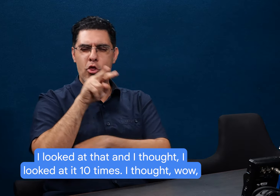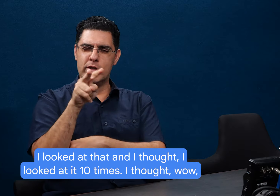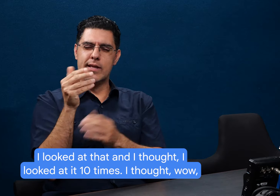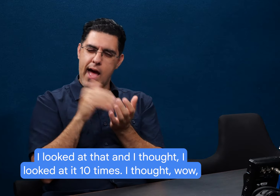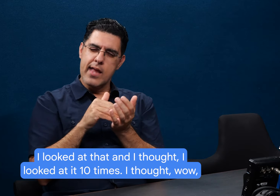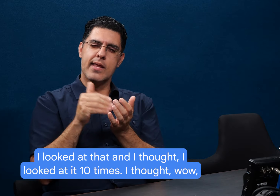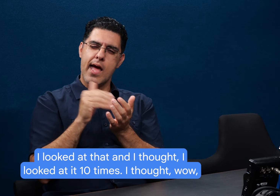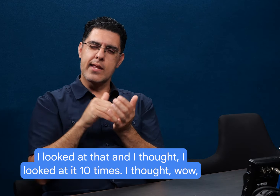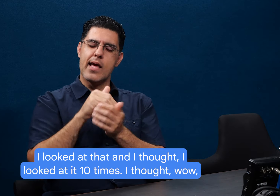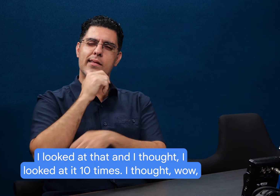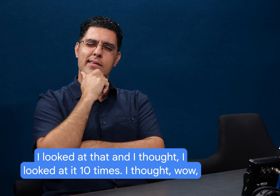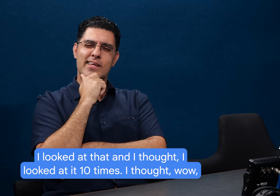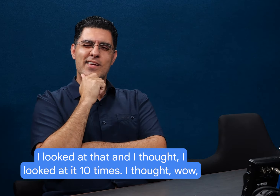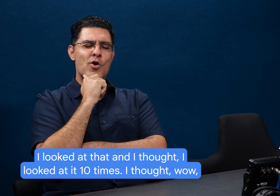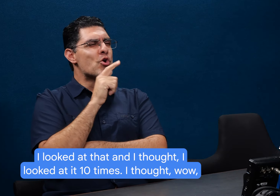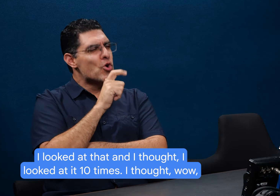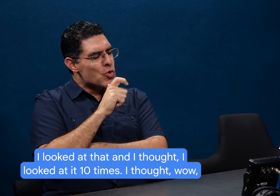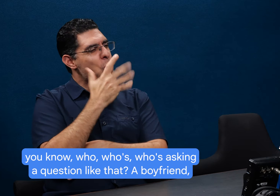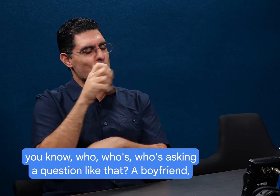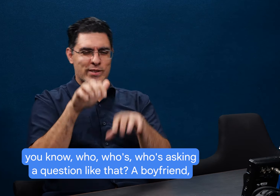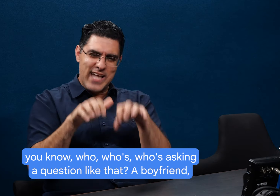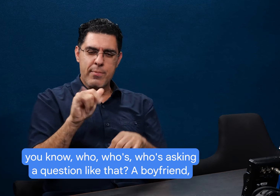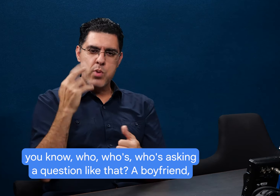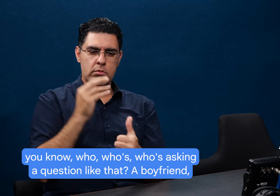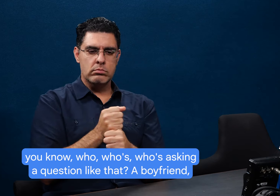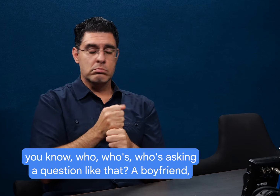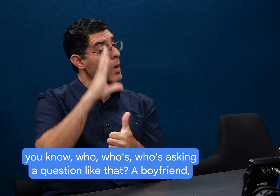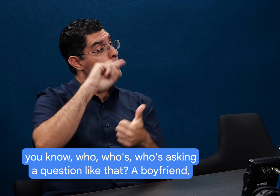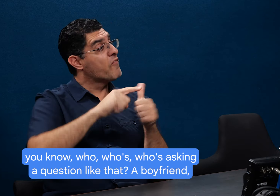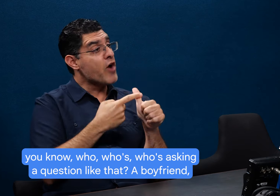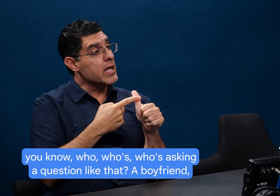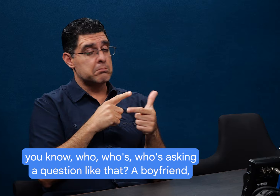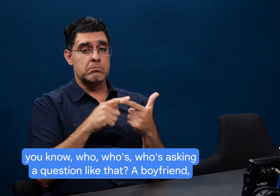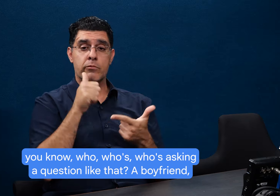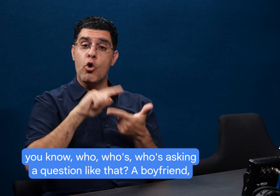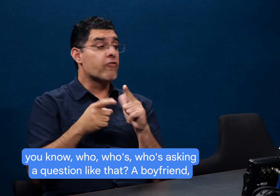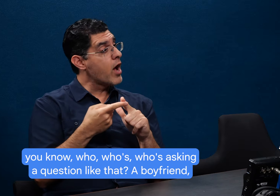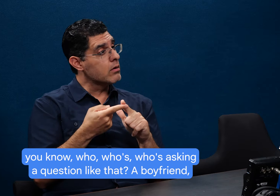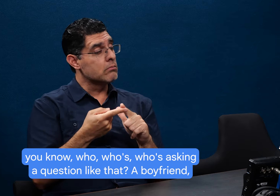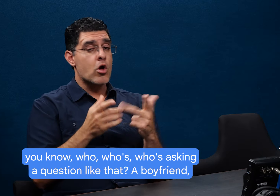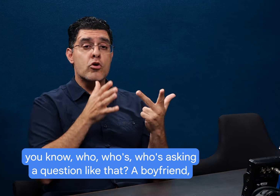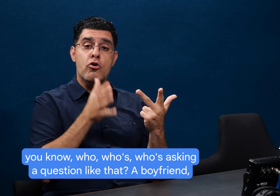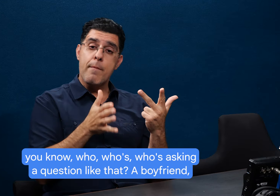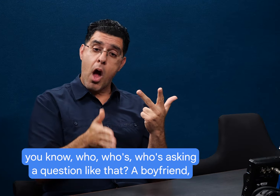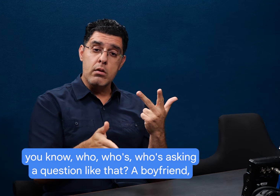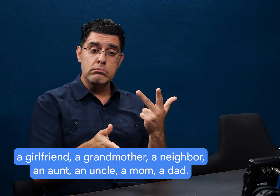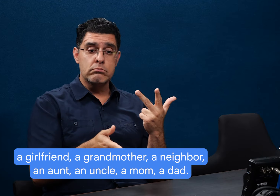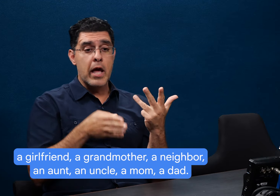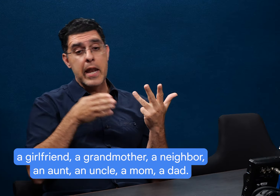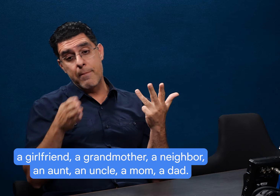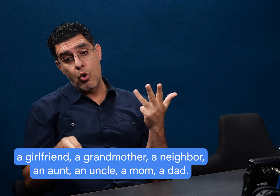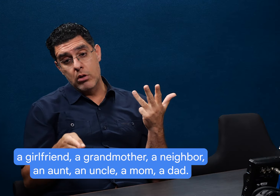and I thought, I looked at it 10 times. I thought, wow, you know, who, who's, who's asking a question like that? A boyfriend,